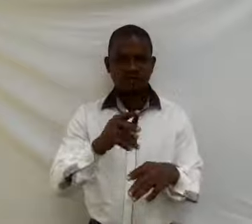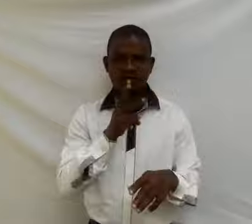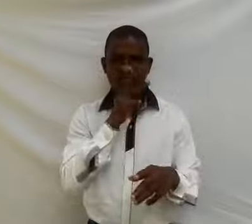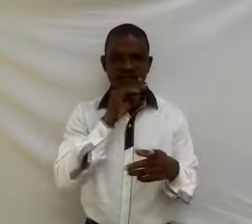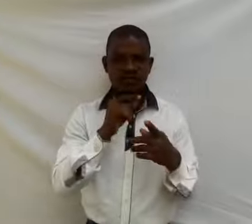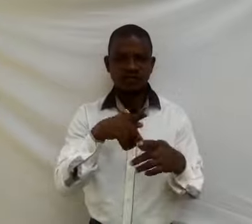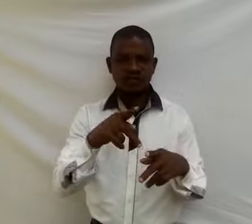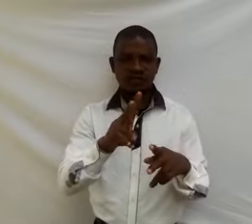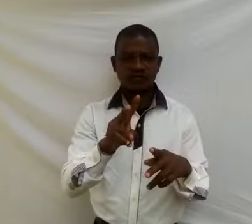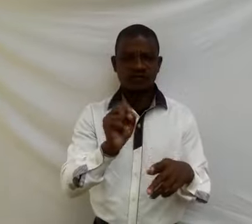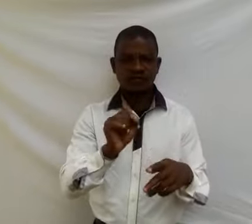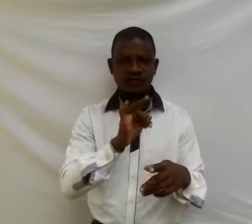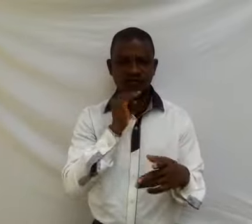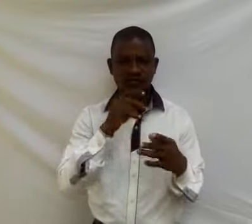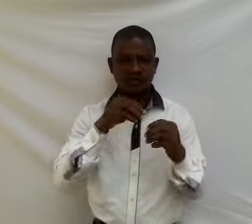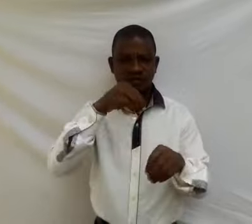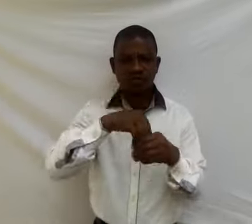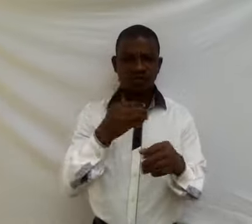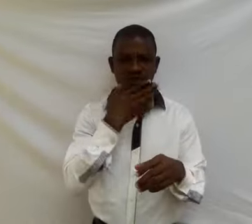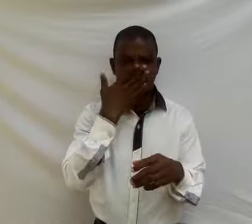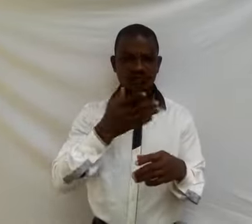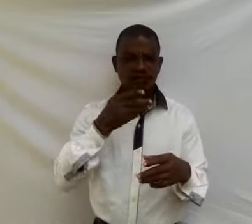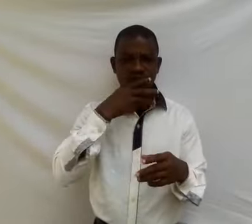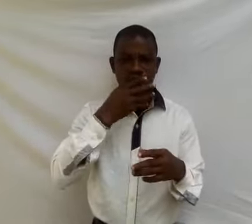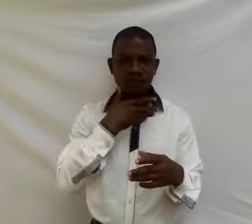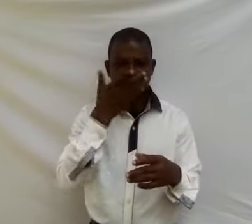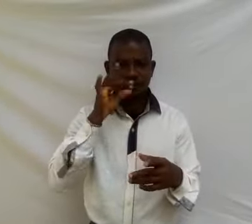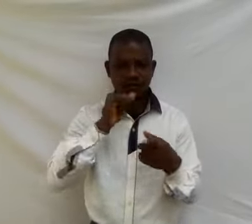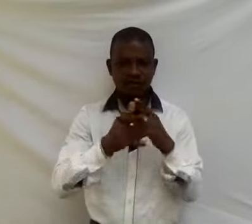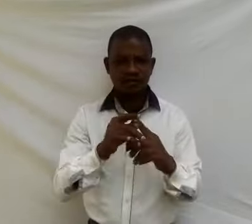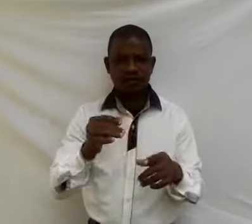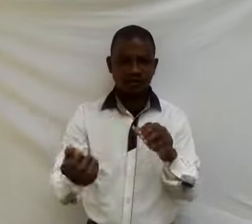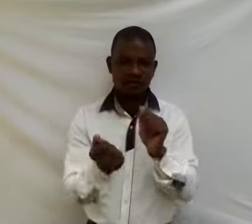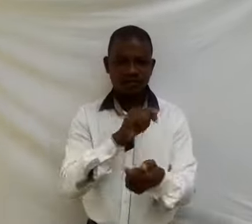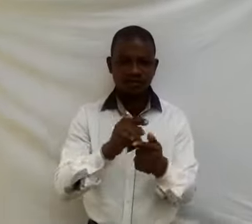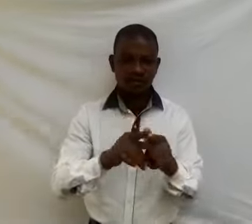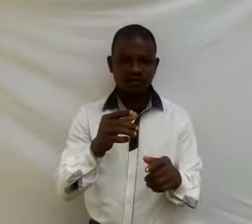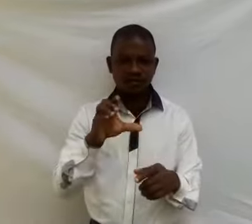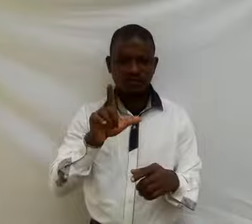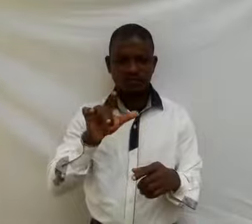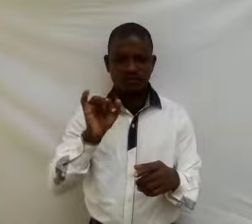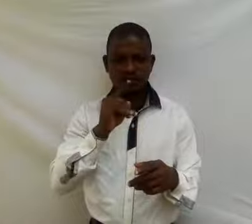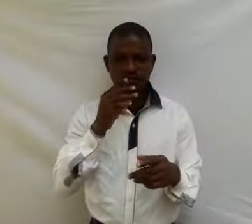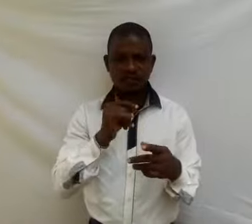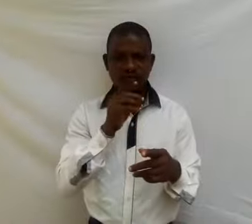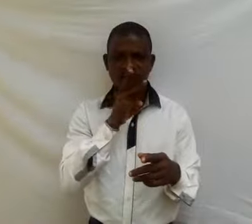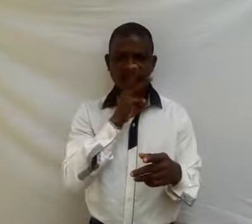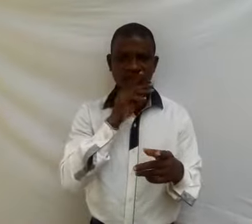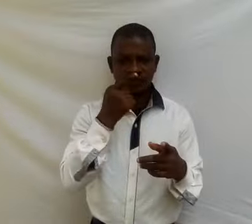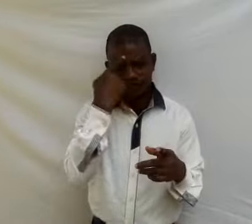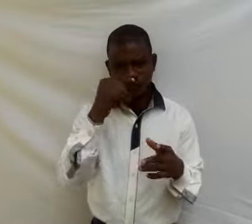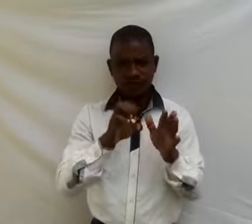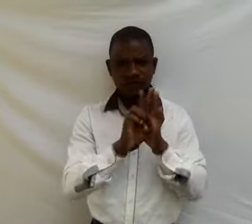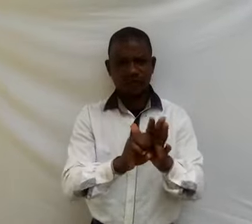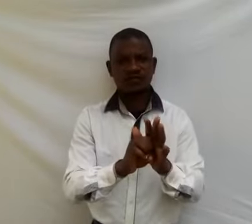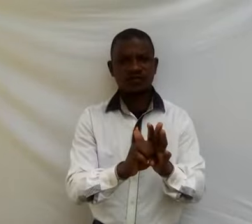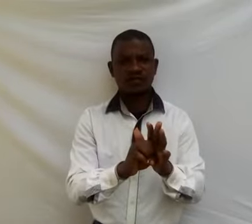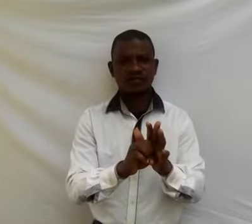in the air changes into a liquid water. For example, fuel